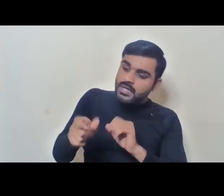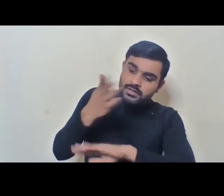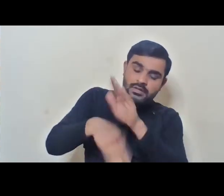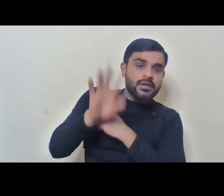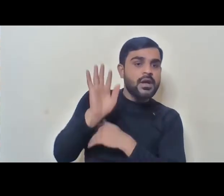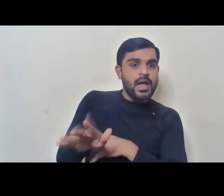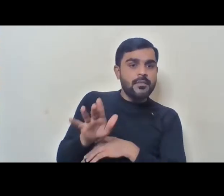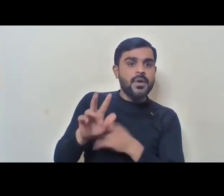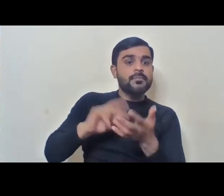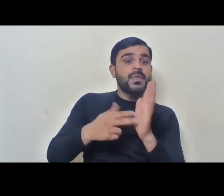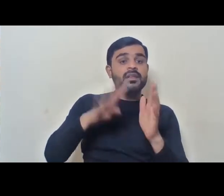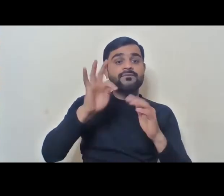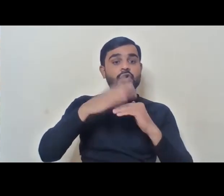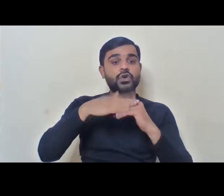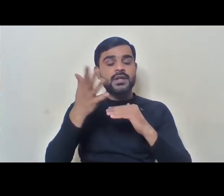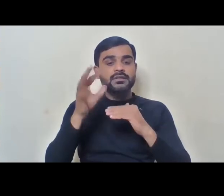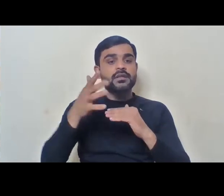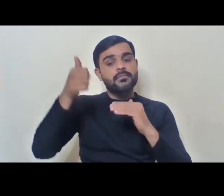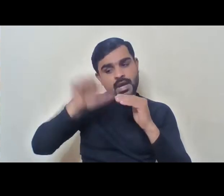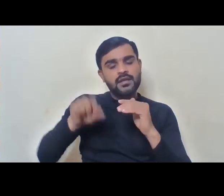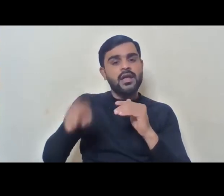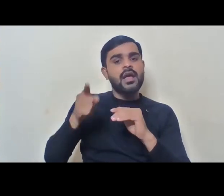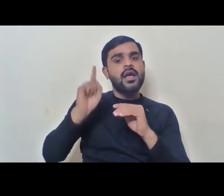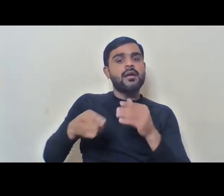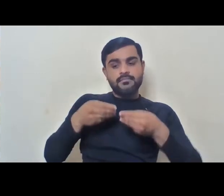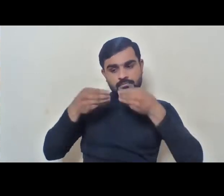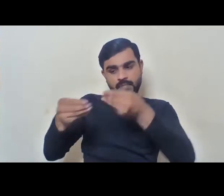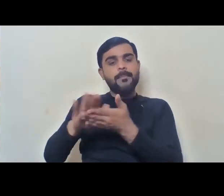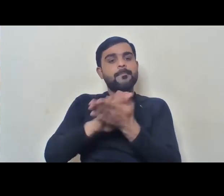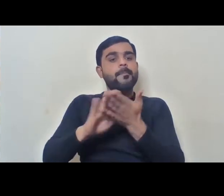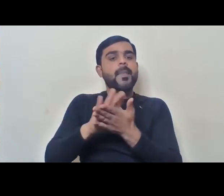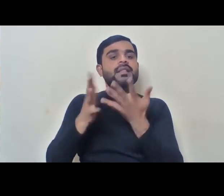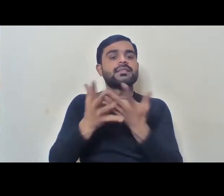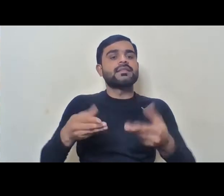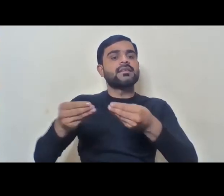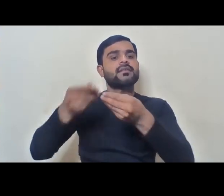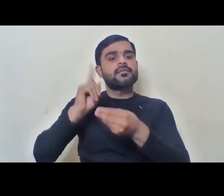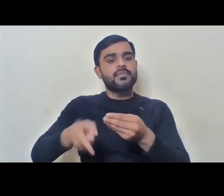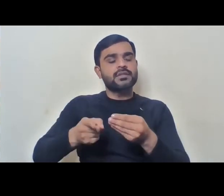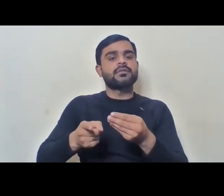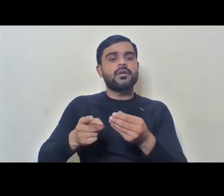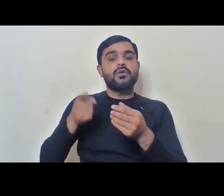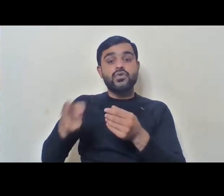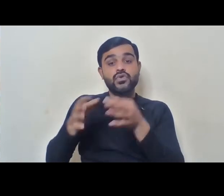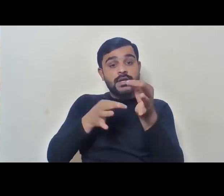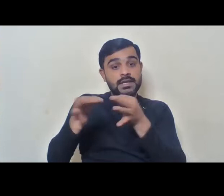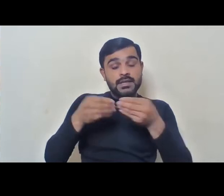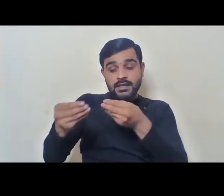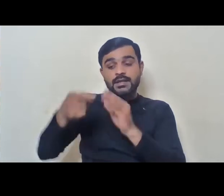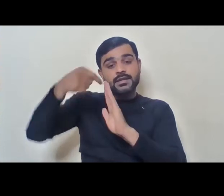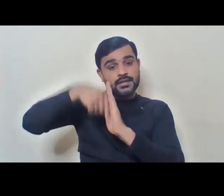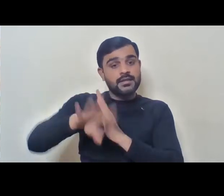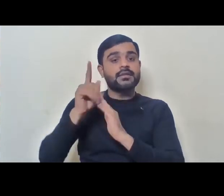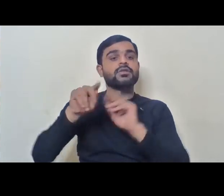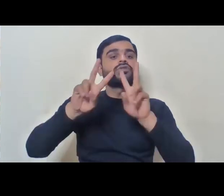not be a benchmark disability. But you have to provide reasonable accommodation. And you have to therefore provide the scribe in